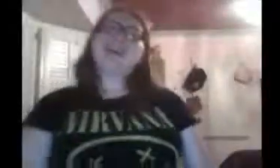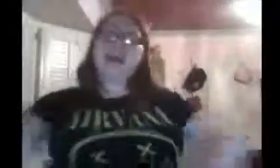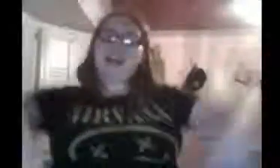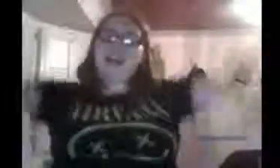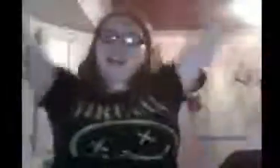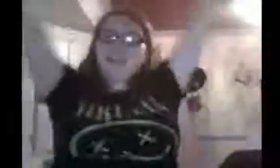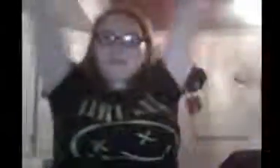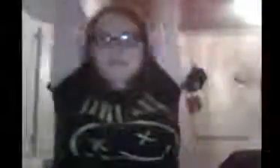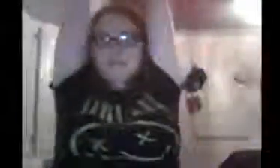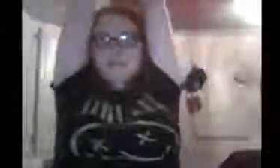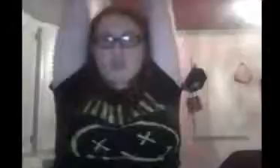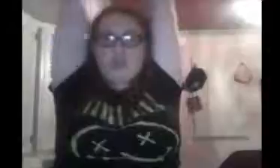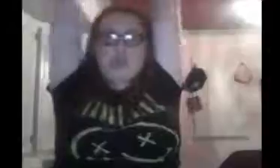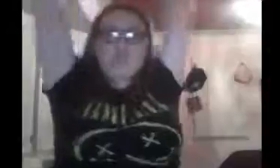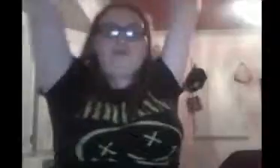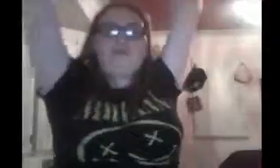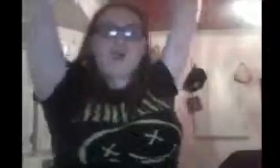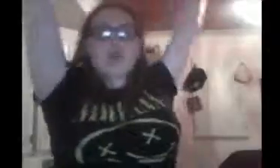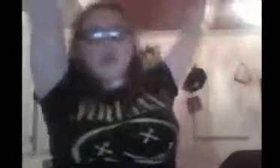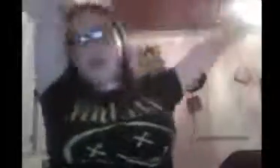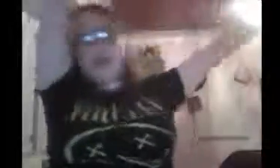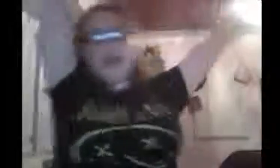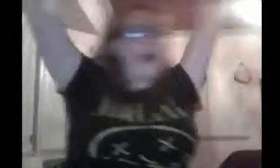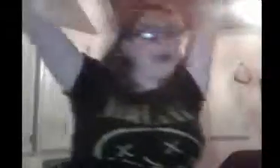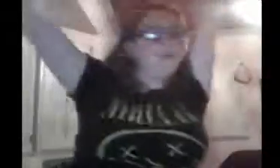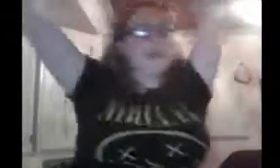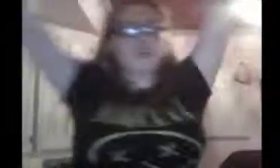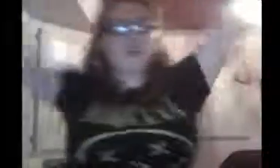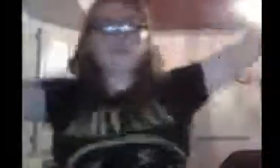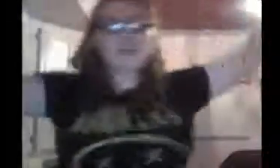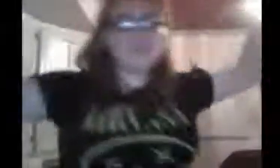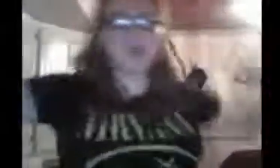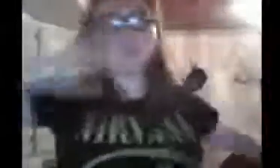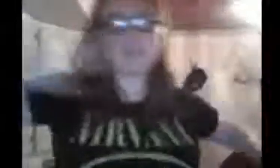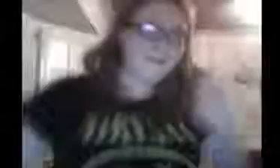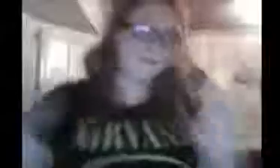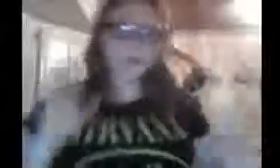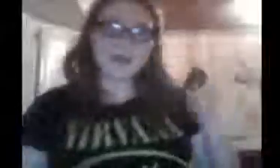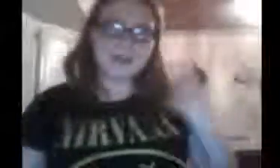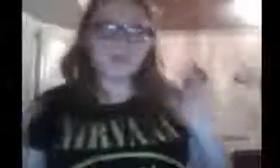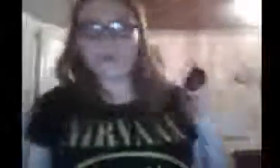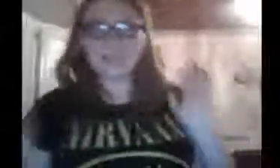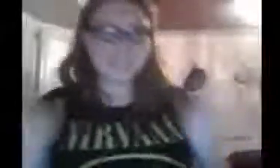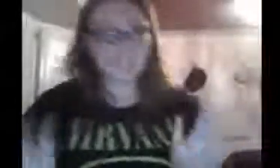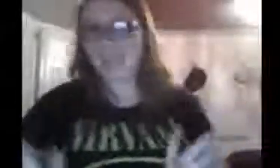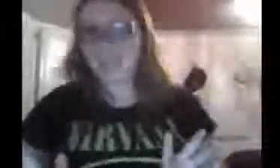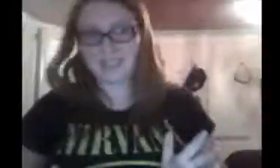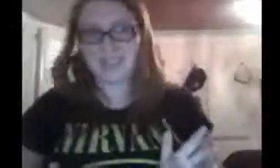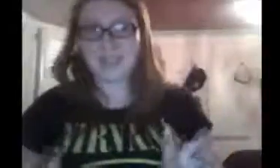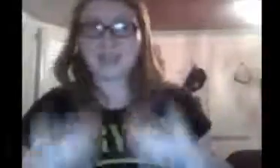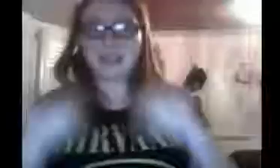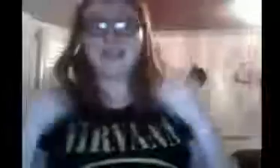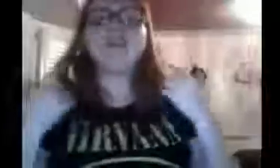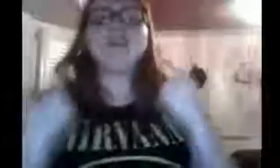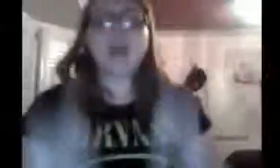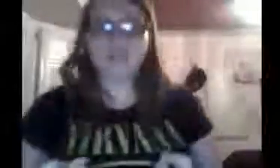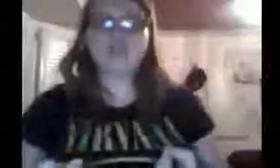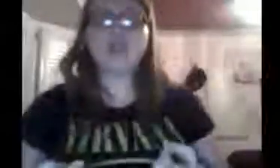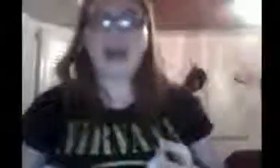Yeah, and, of course, make sure to watch Fuller House and Girl Meets World if you get the freaking chance. And I'm sure